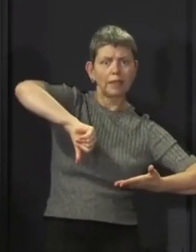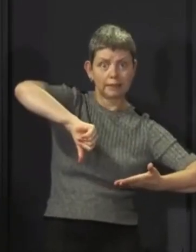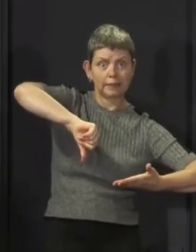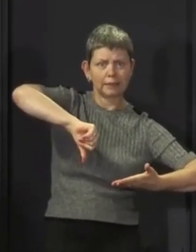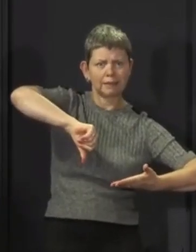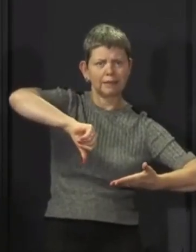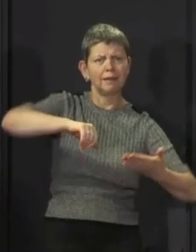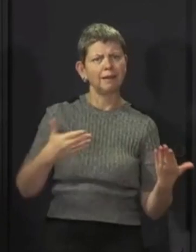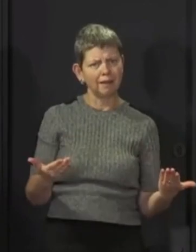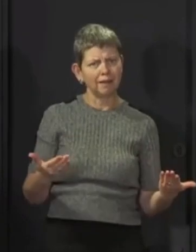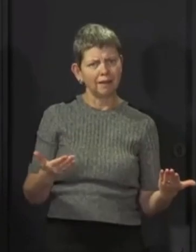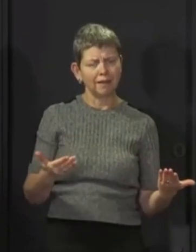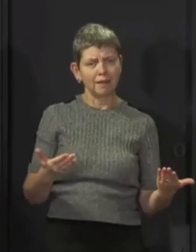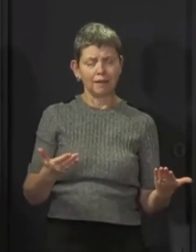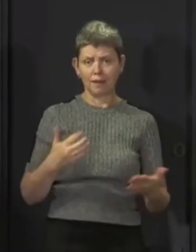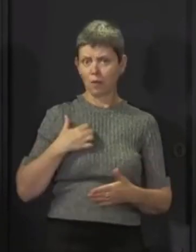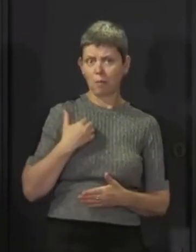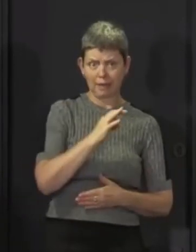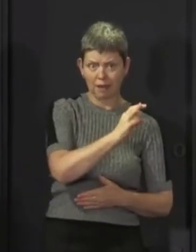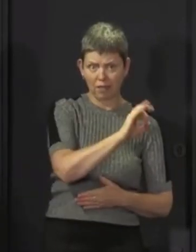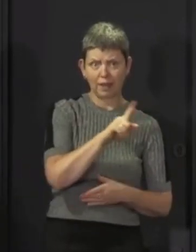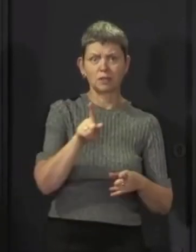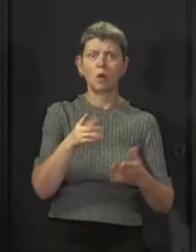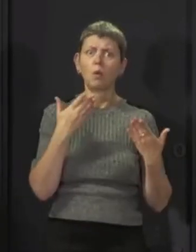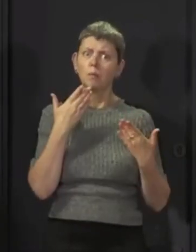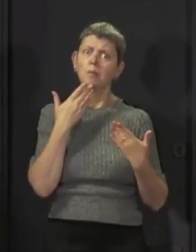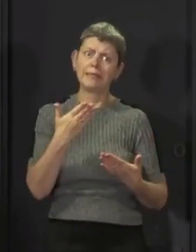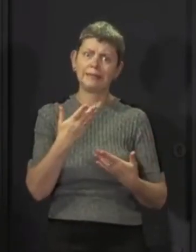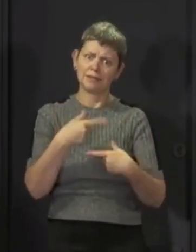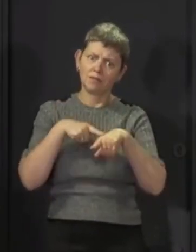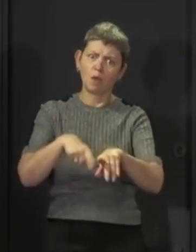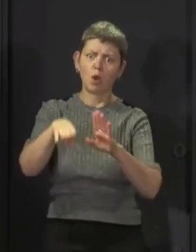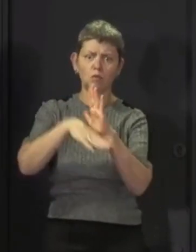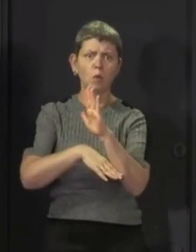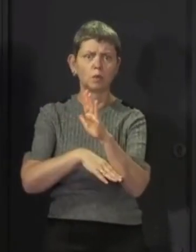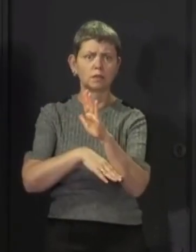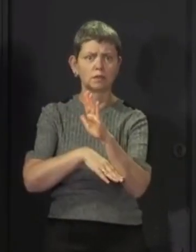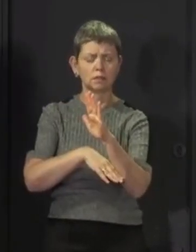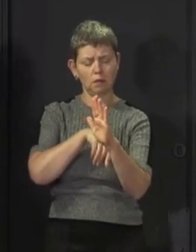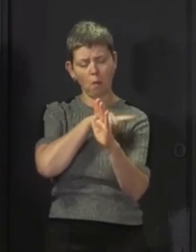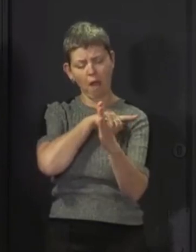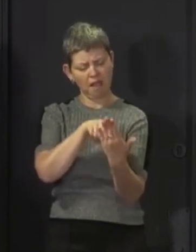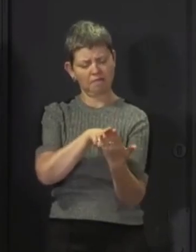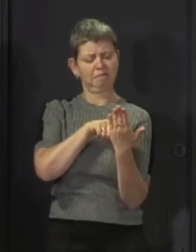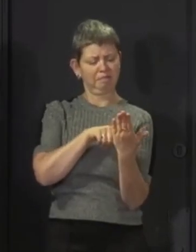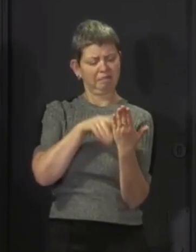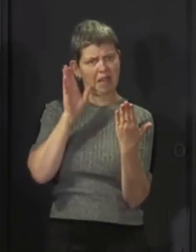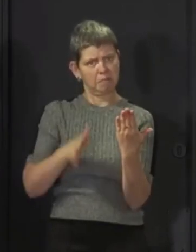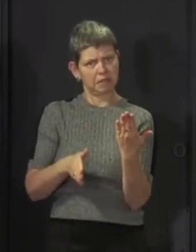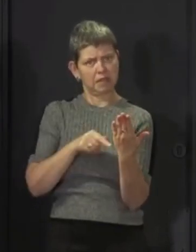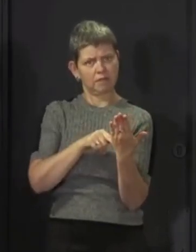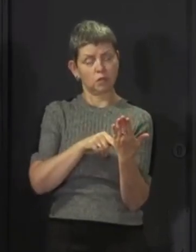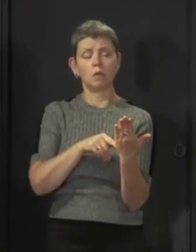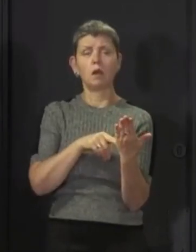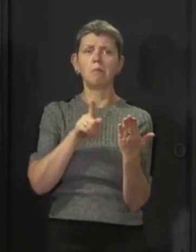and for each other. So please comply with this, not because the law tells you to, even although it does, but